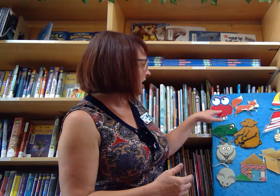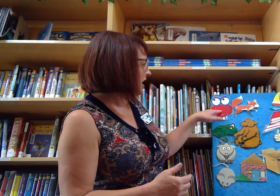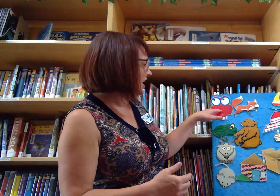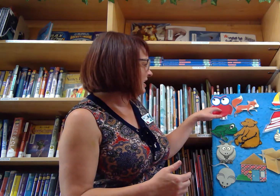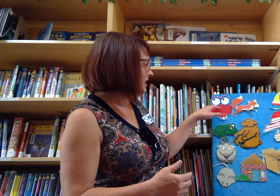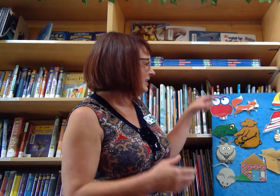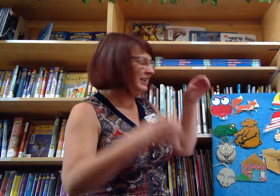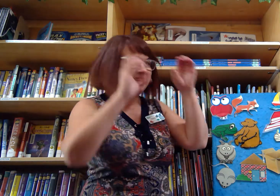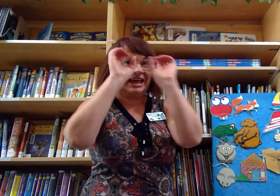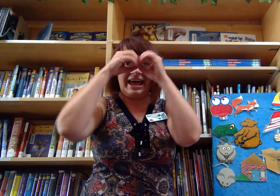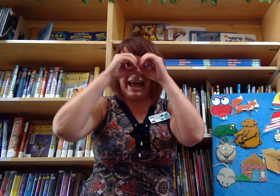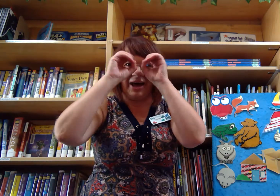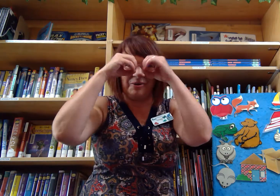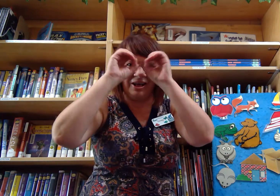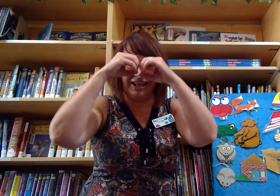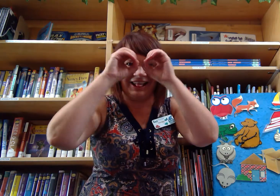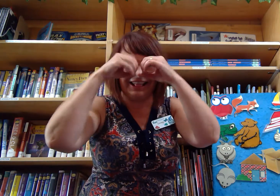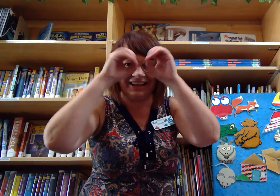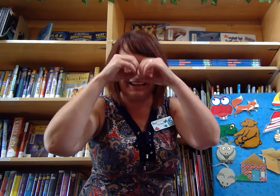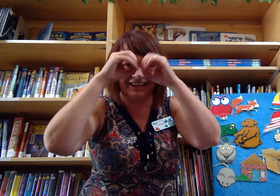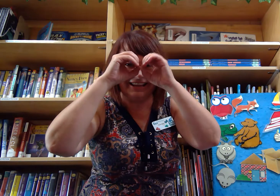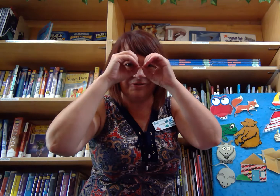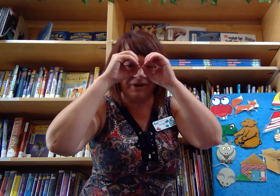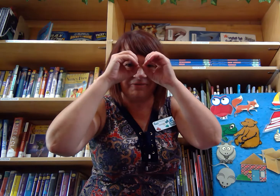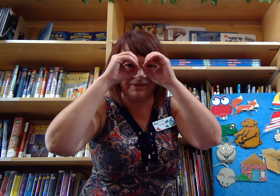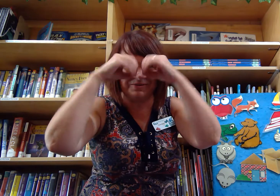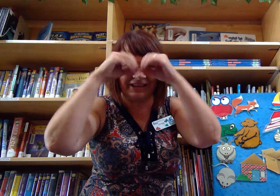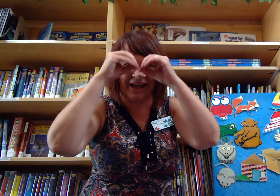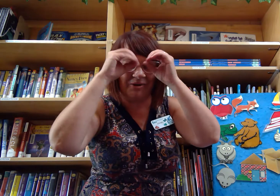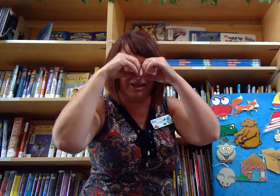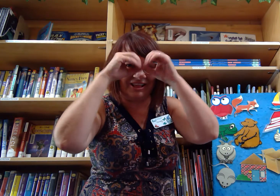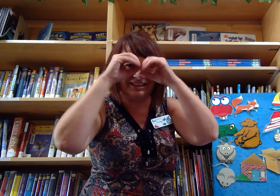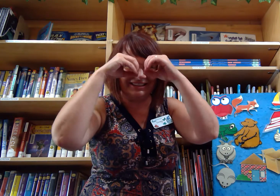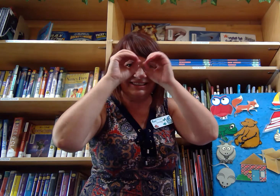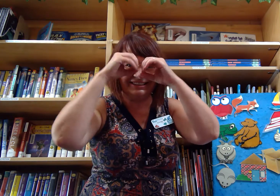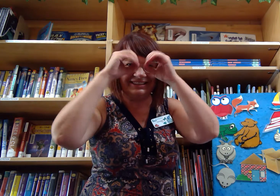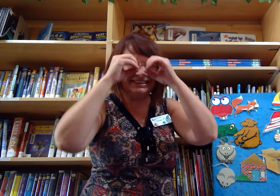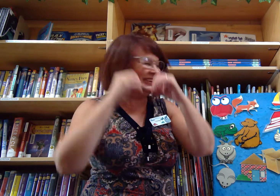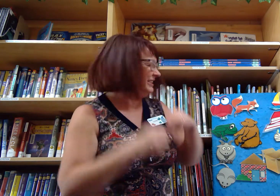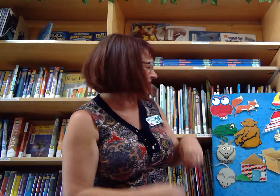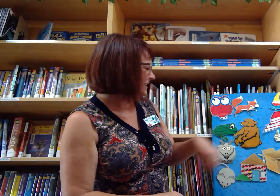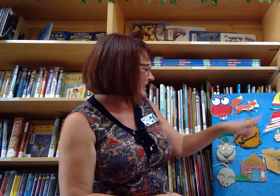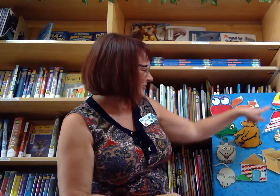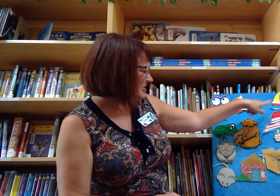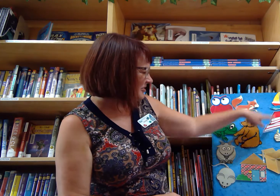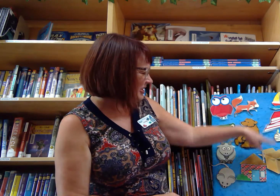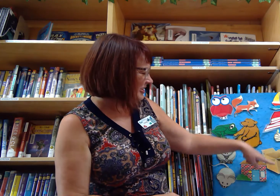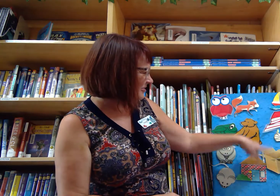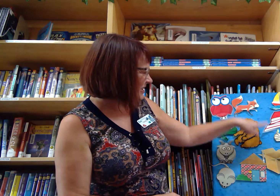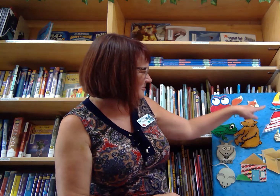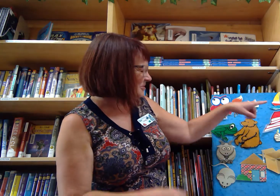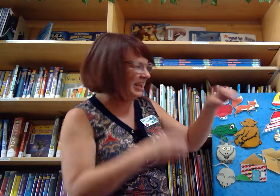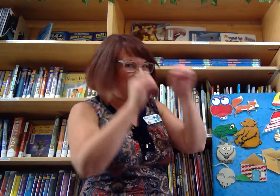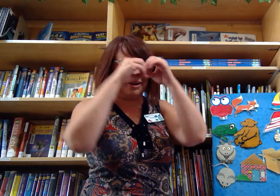a owl. What rhymes with owl? What's over here that rhymes with owl?